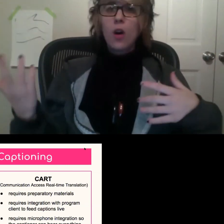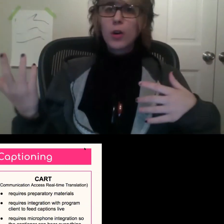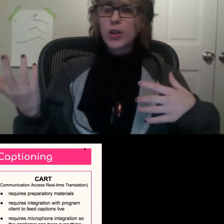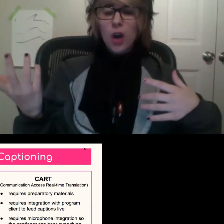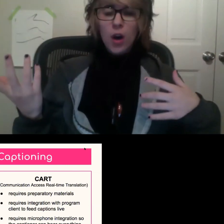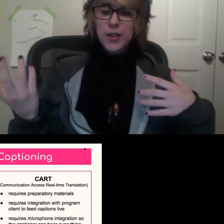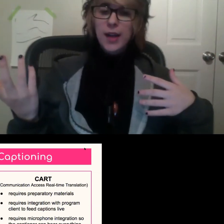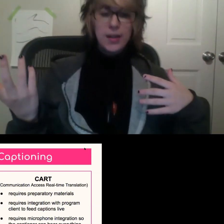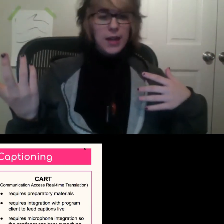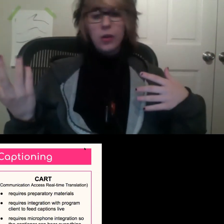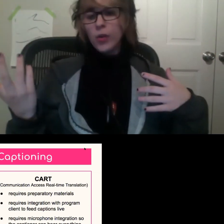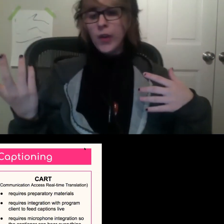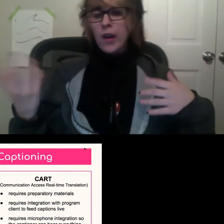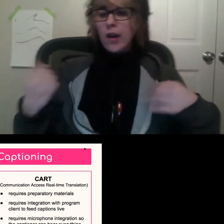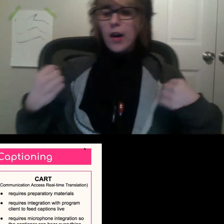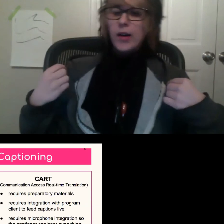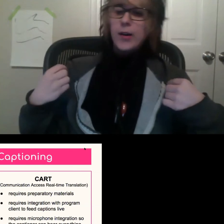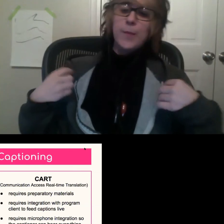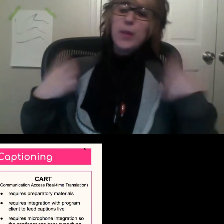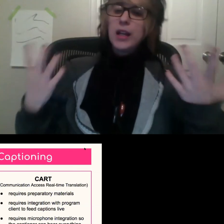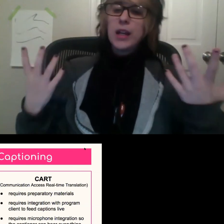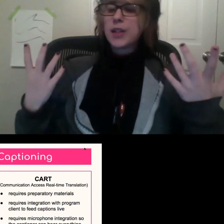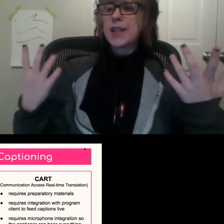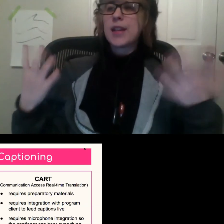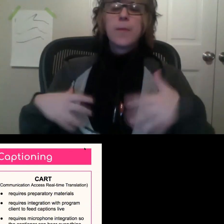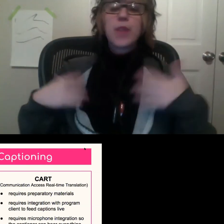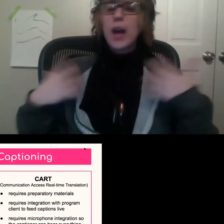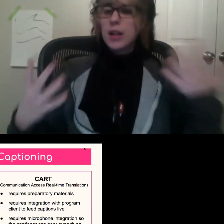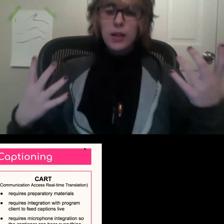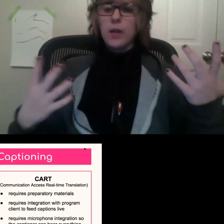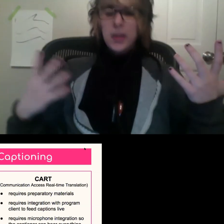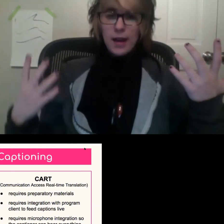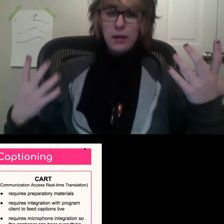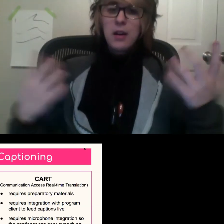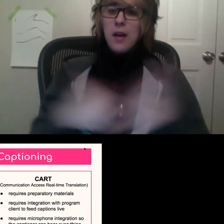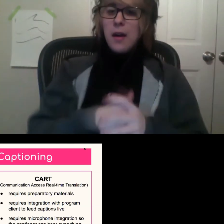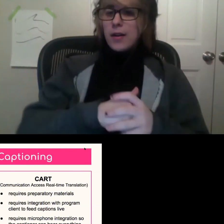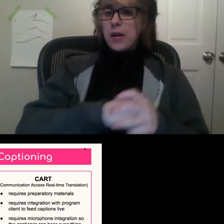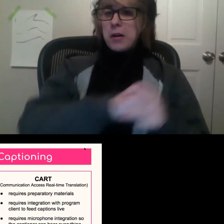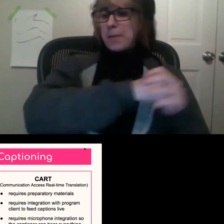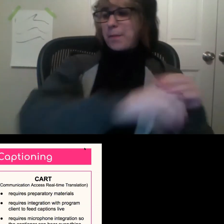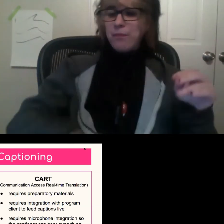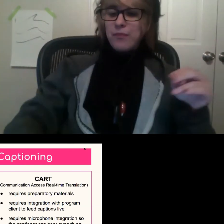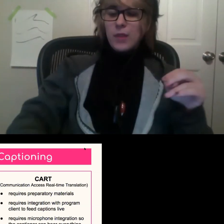use them for artist talks at Tangled, uh, meetings, anything like that.